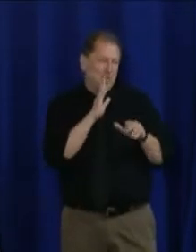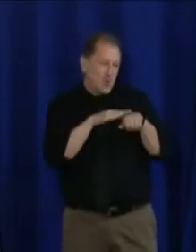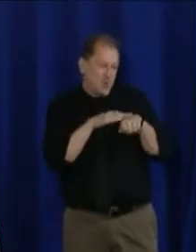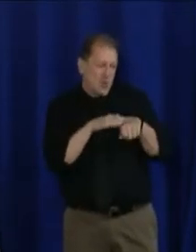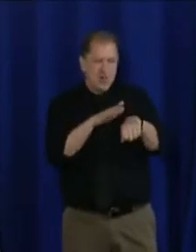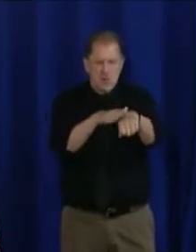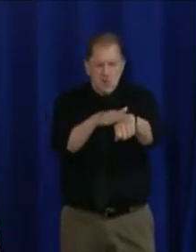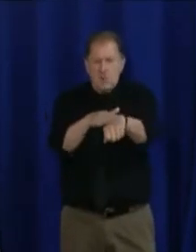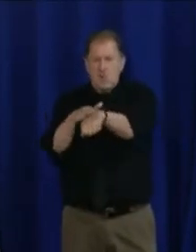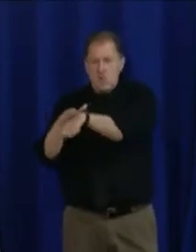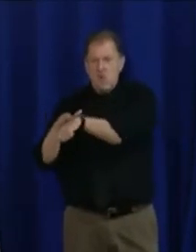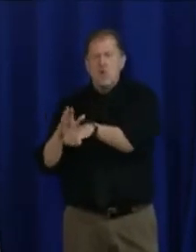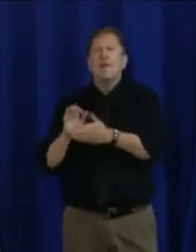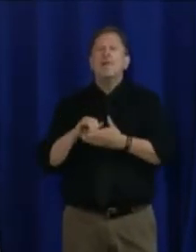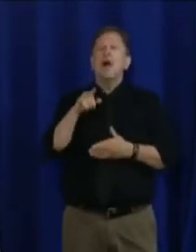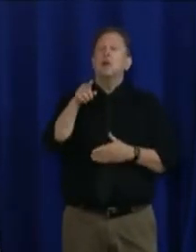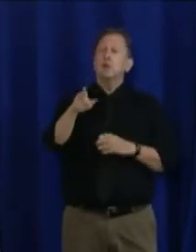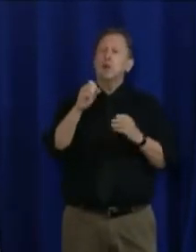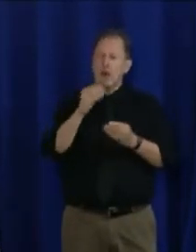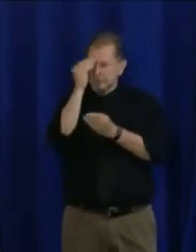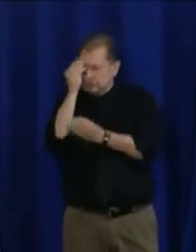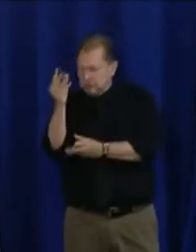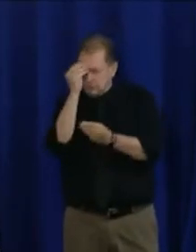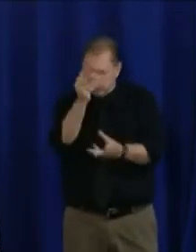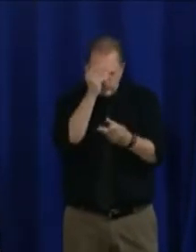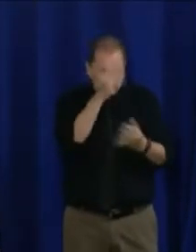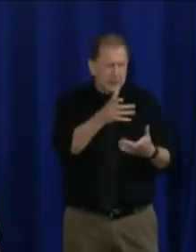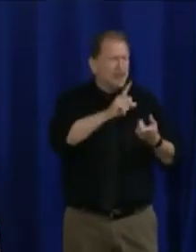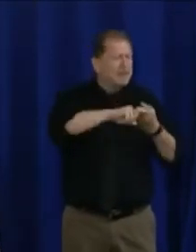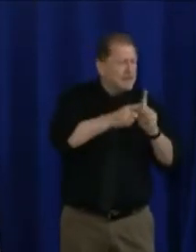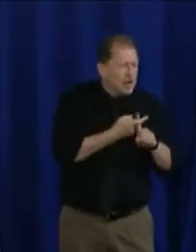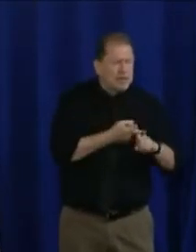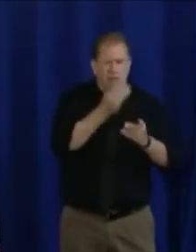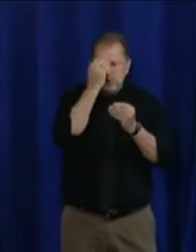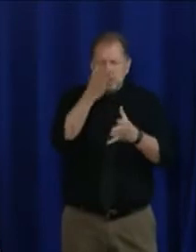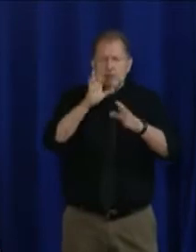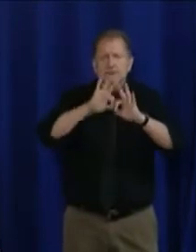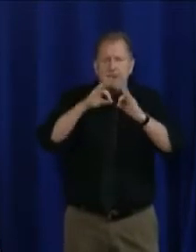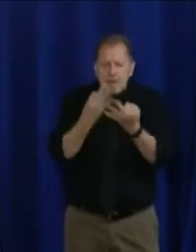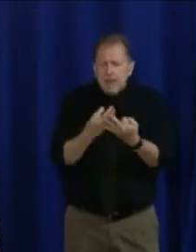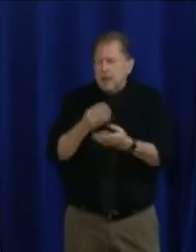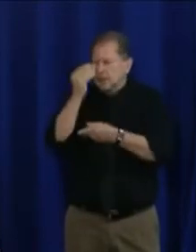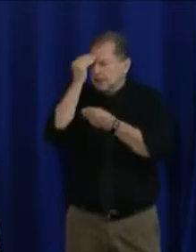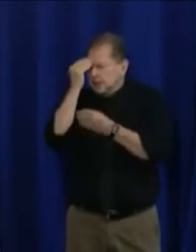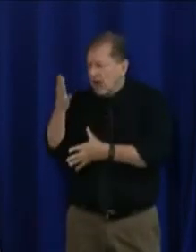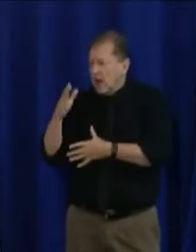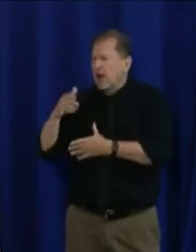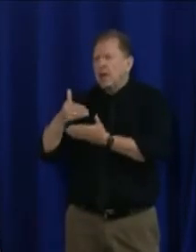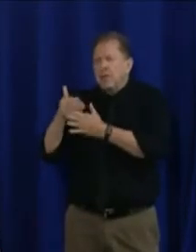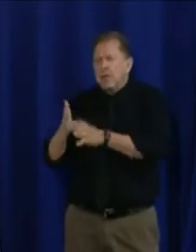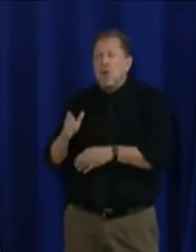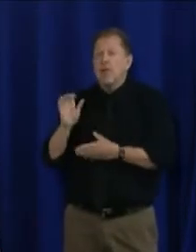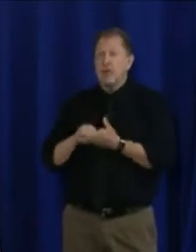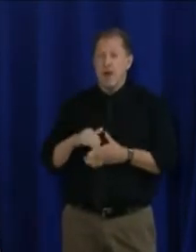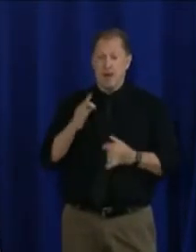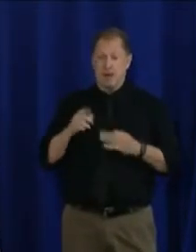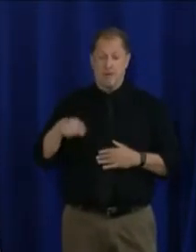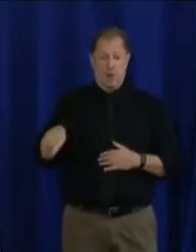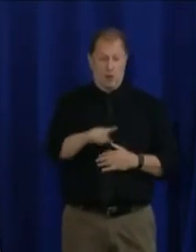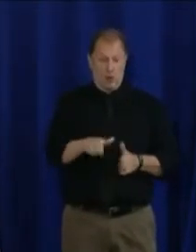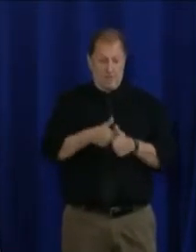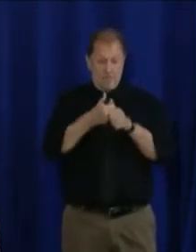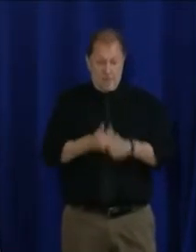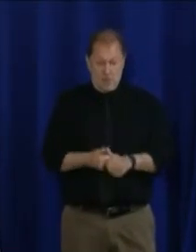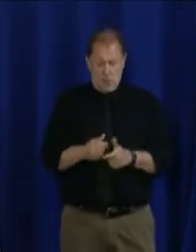guidance. Tell everyone in your network, tell your family members, tell your friends that if they do the things that